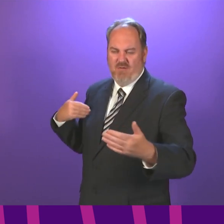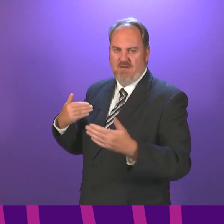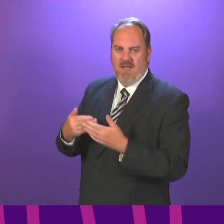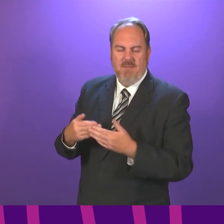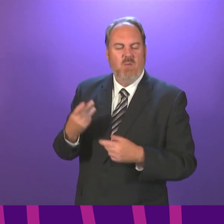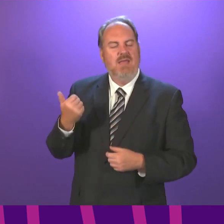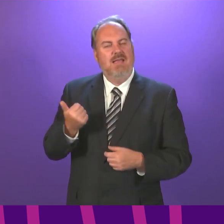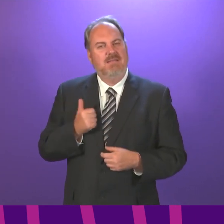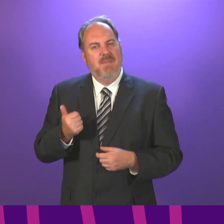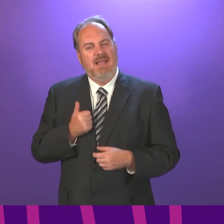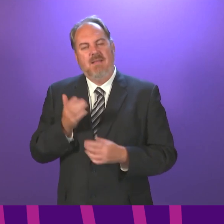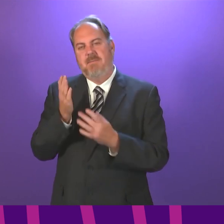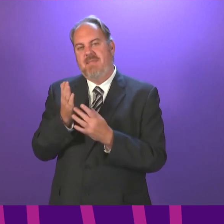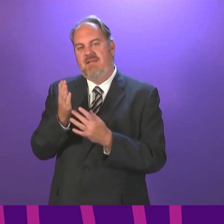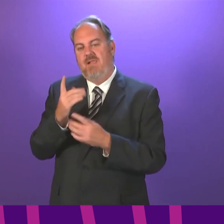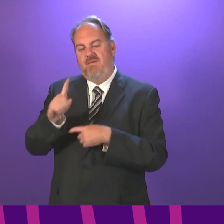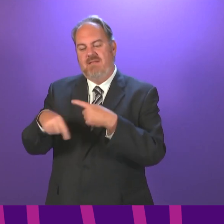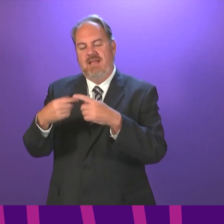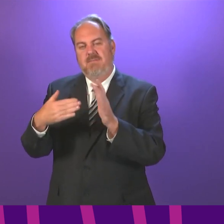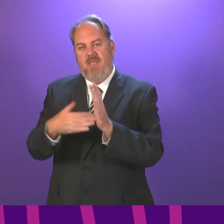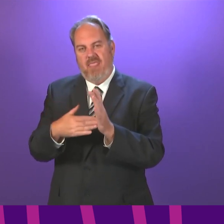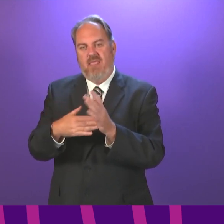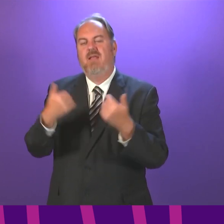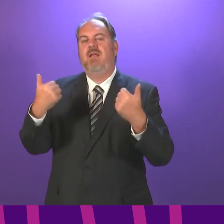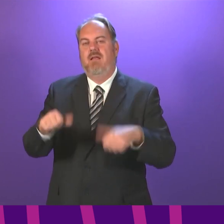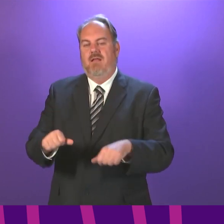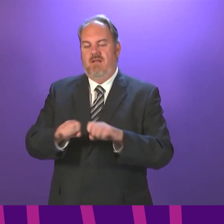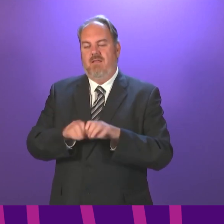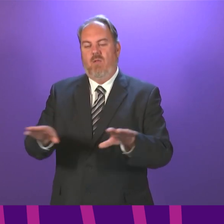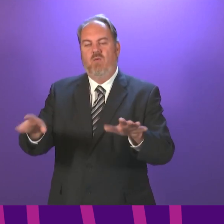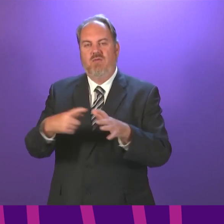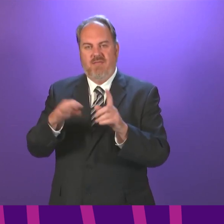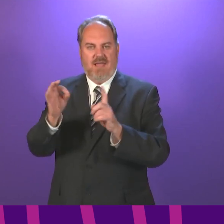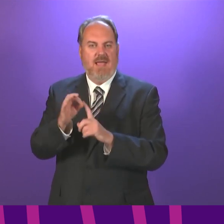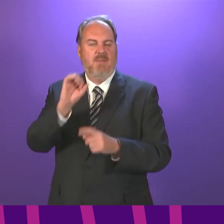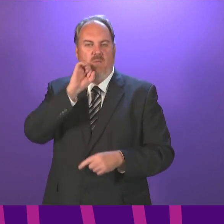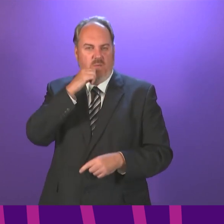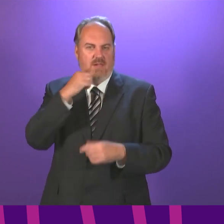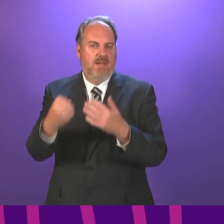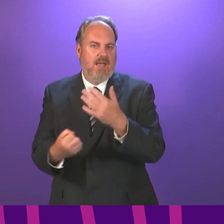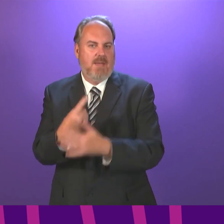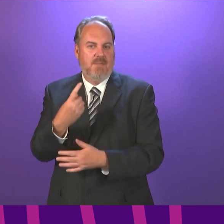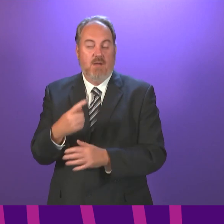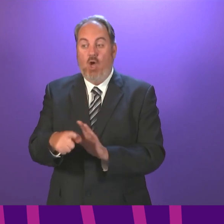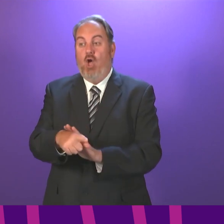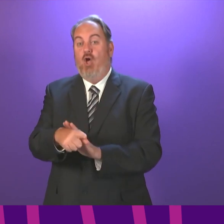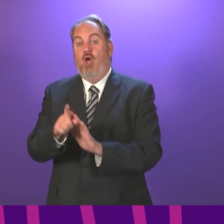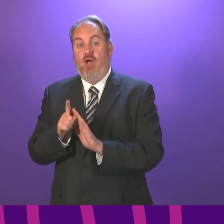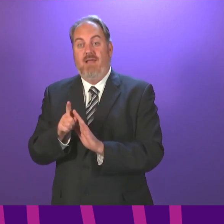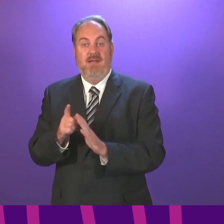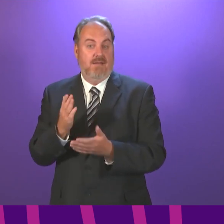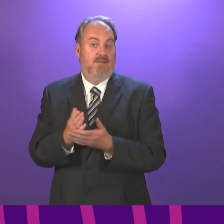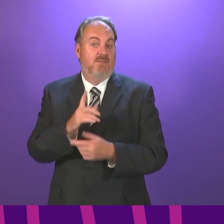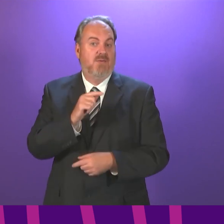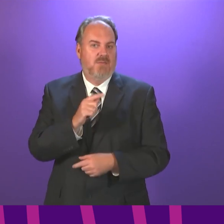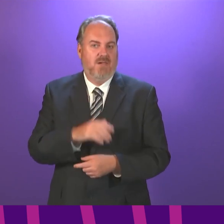by the middle of next month at the latest. Obviously, we will try to accelerate that, if at all possible. We are working